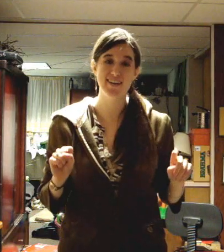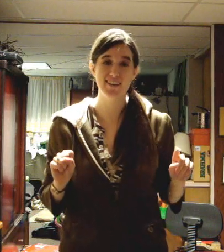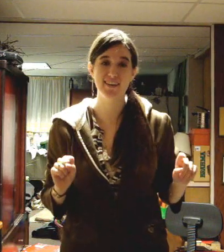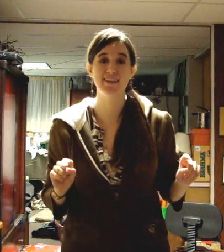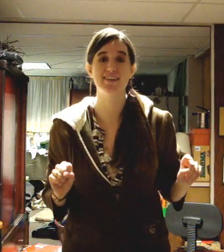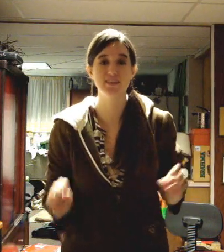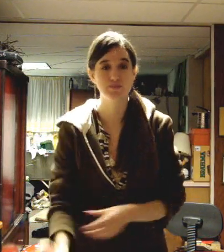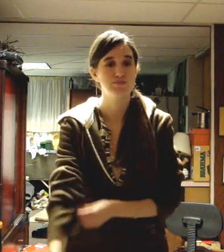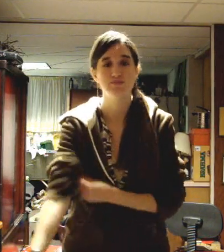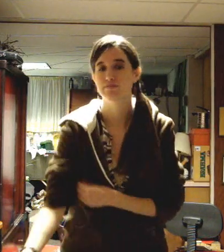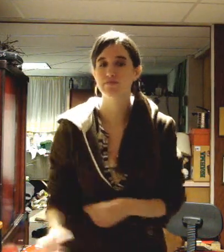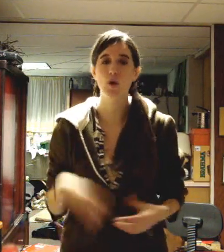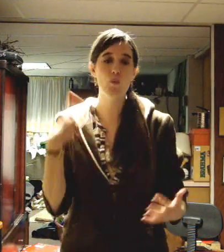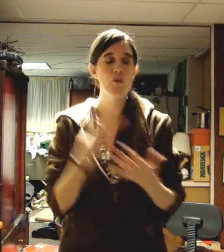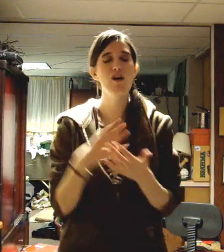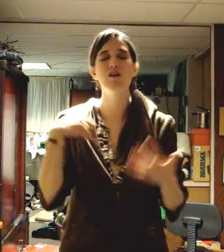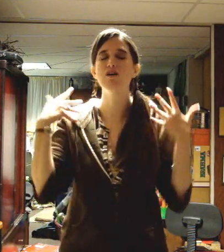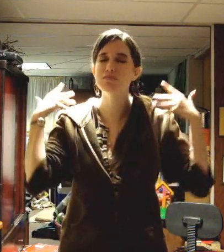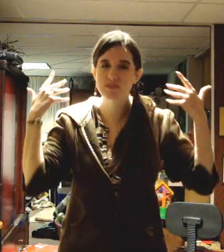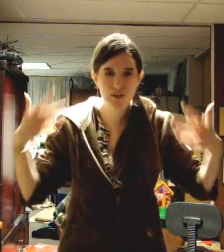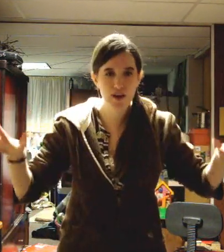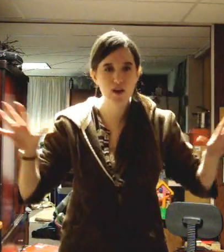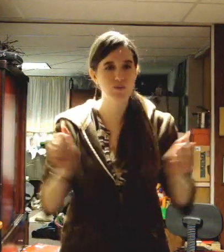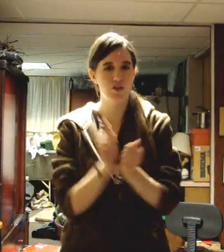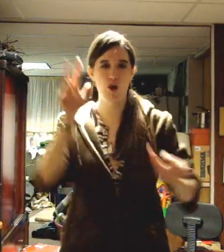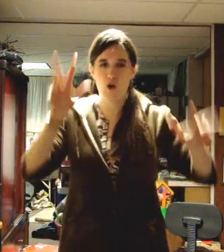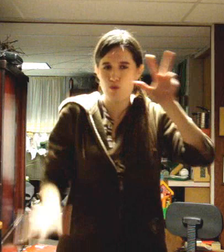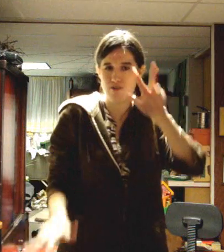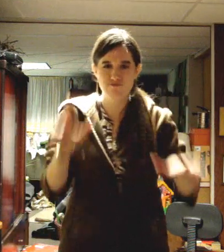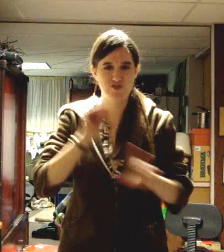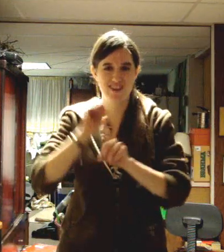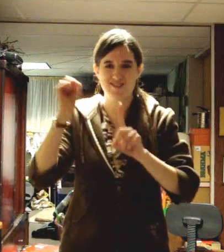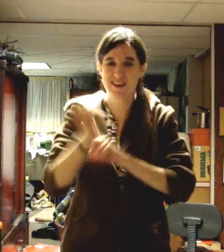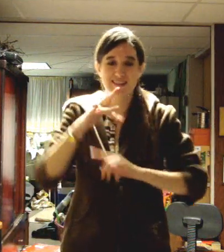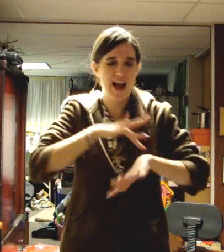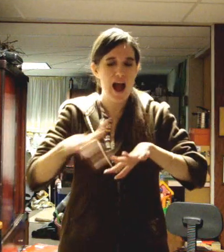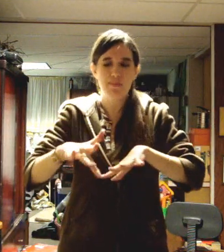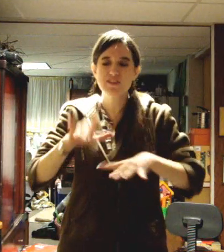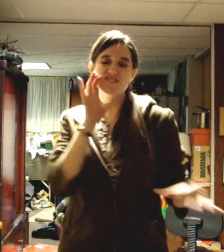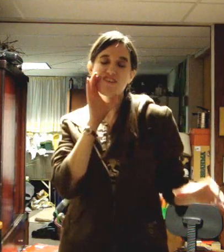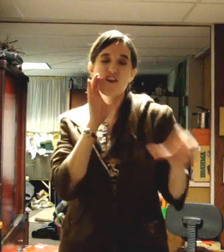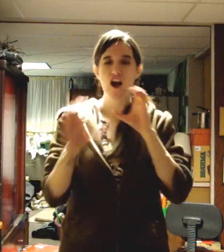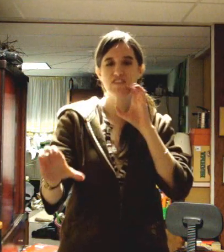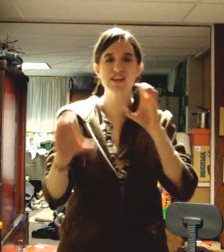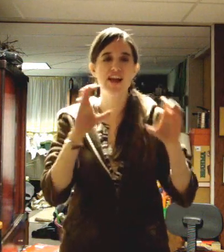don't include your crazy friends Well, I'm done We're awkward situations and things